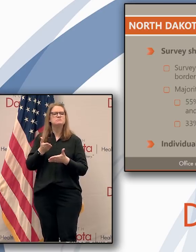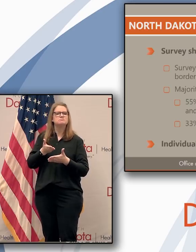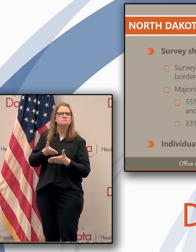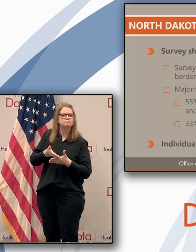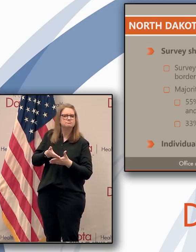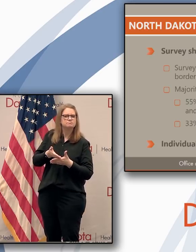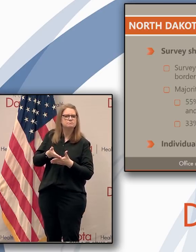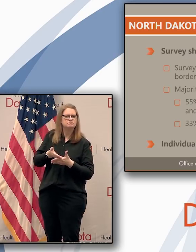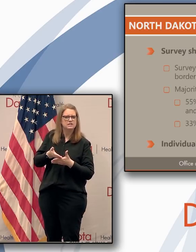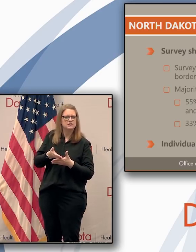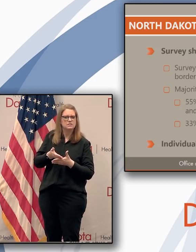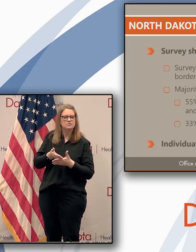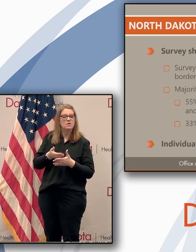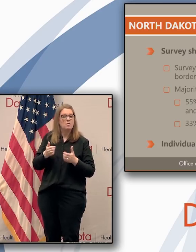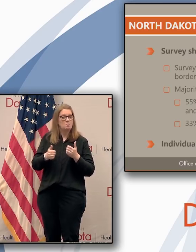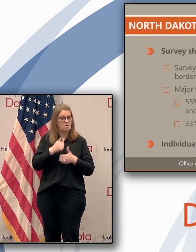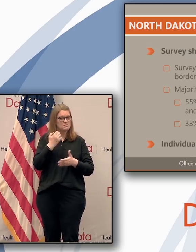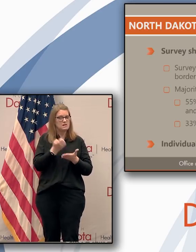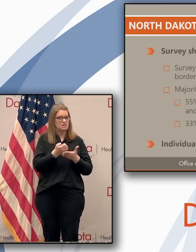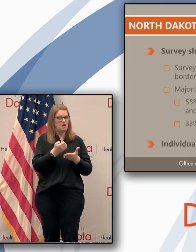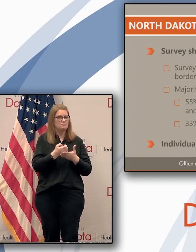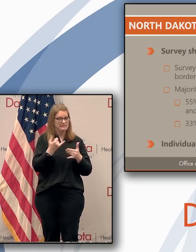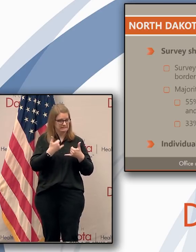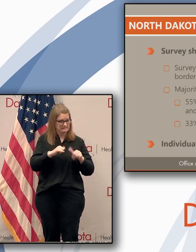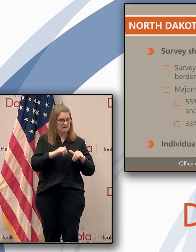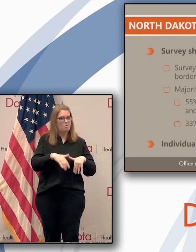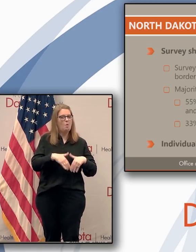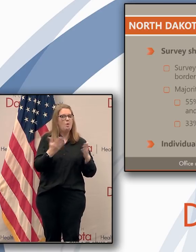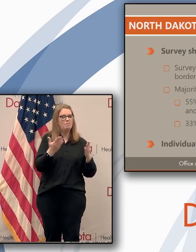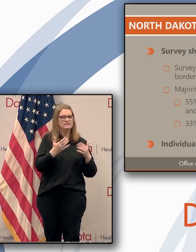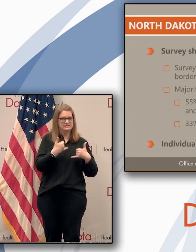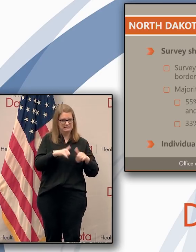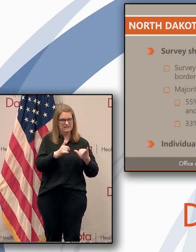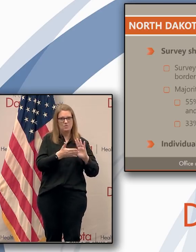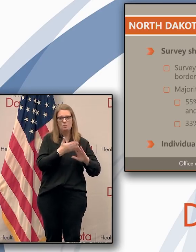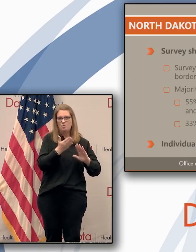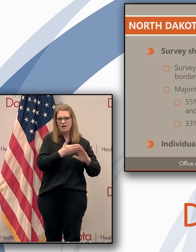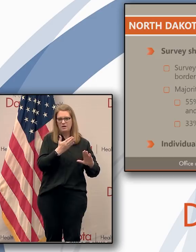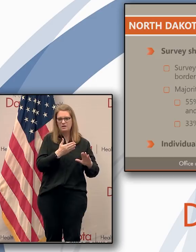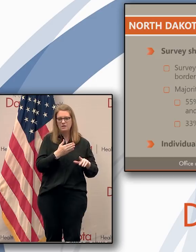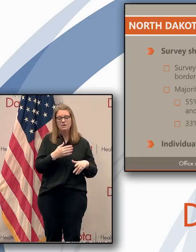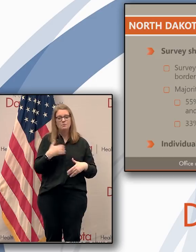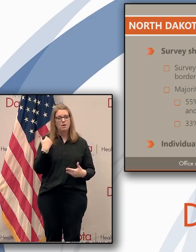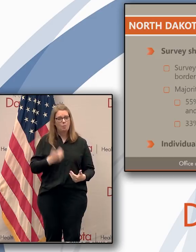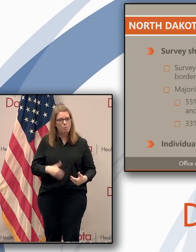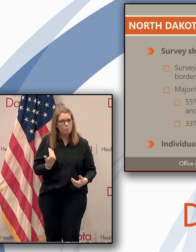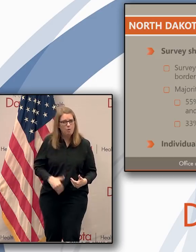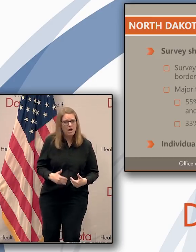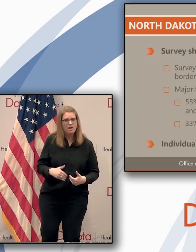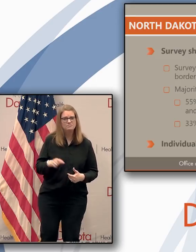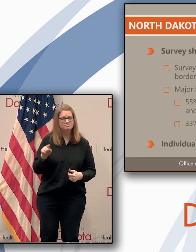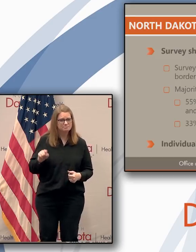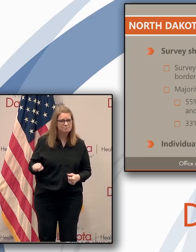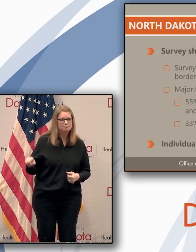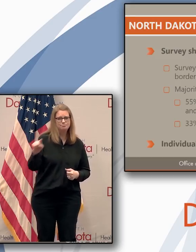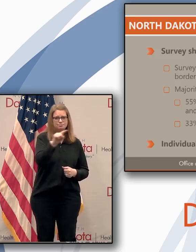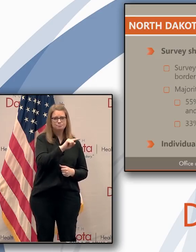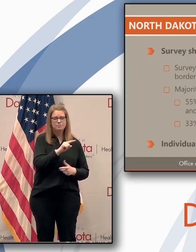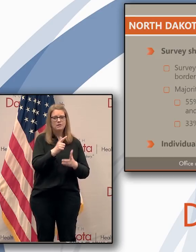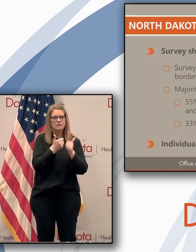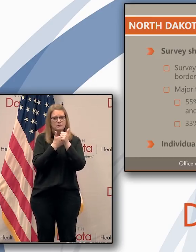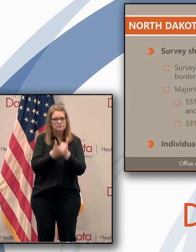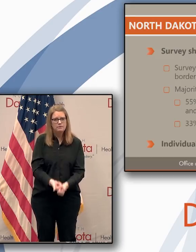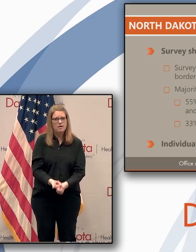the majority of our economy rate remained open. But we had, you know, tremendous compliance. This is the personal responsibility thing.